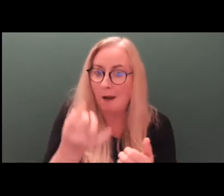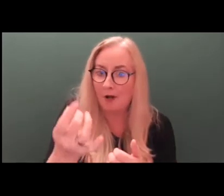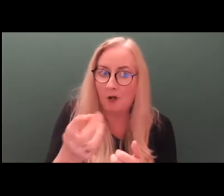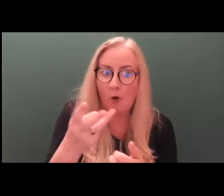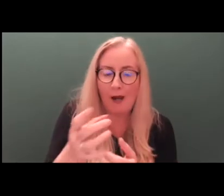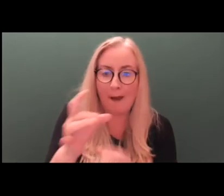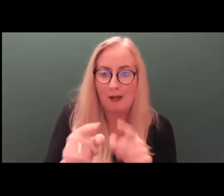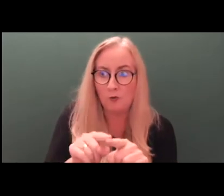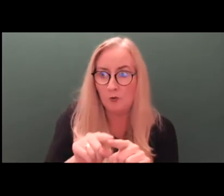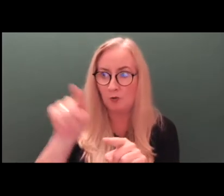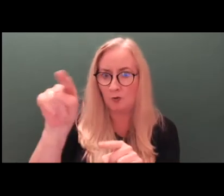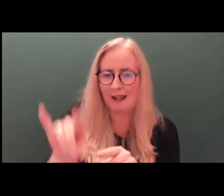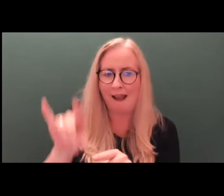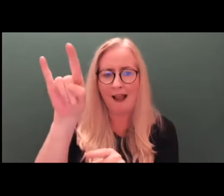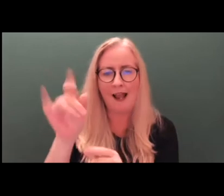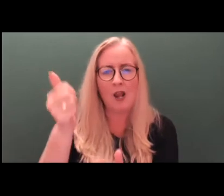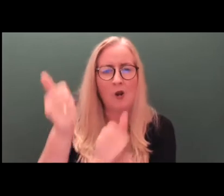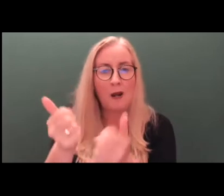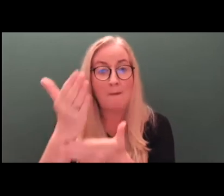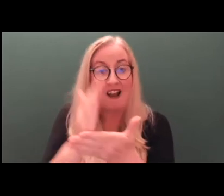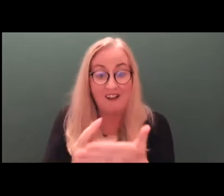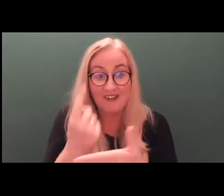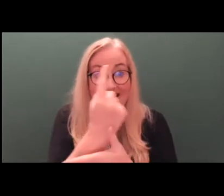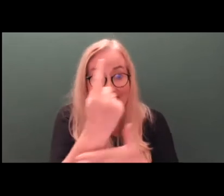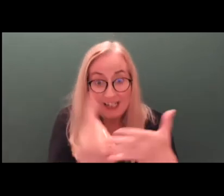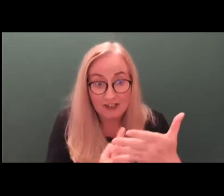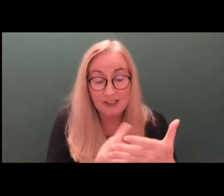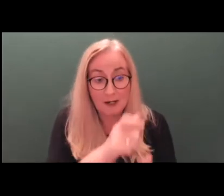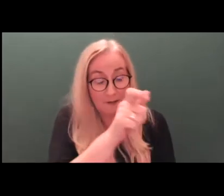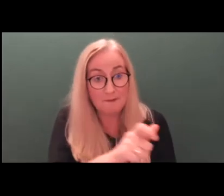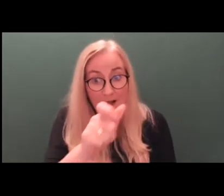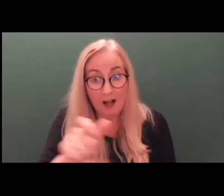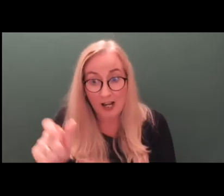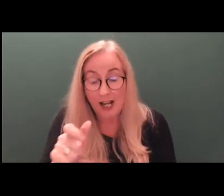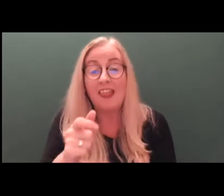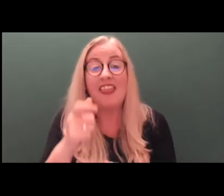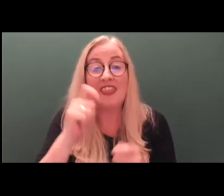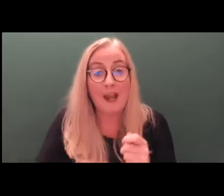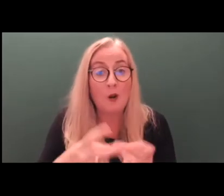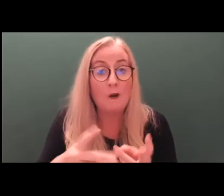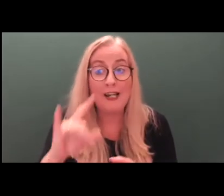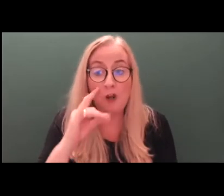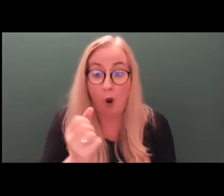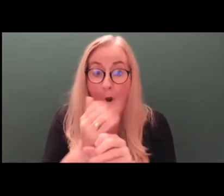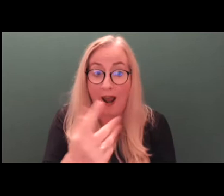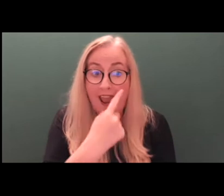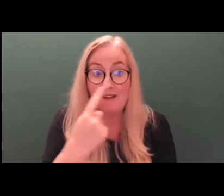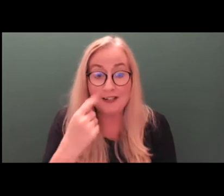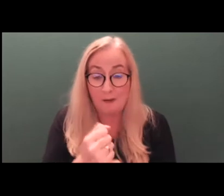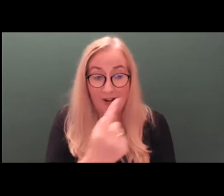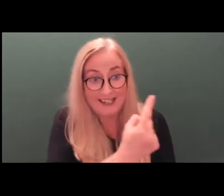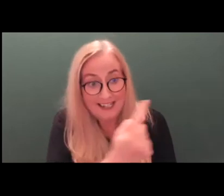to the High Court on behalf of each ward. And having heard all of the evidence concerning their capacity,